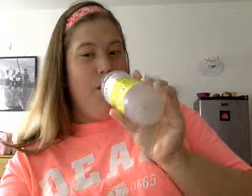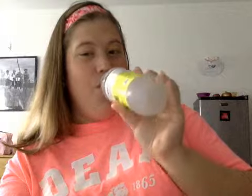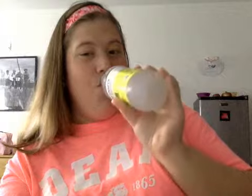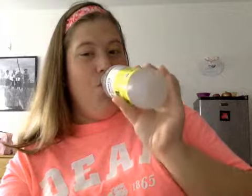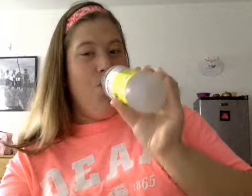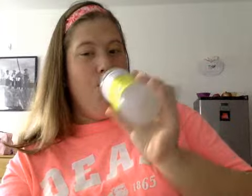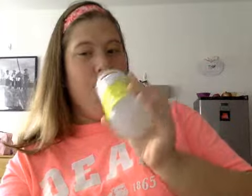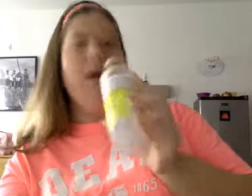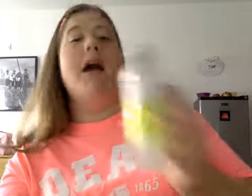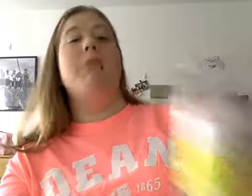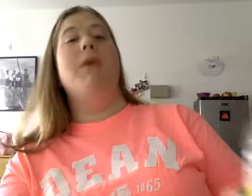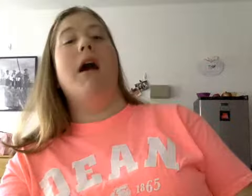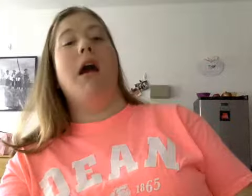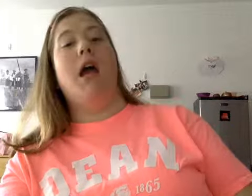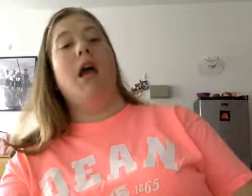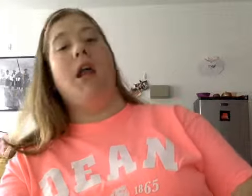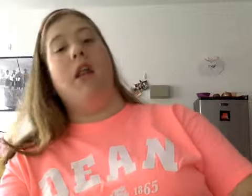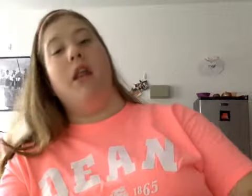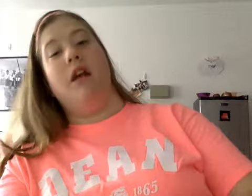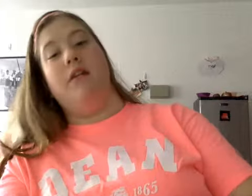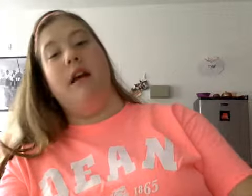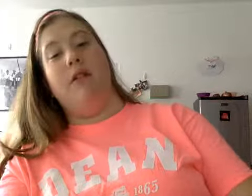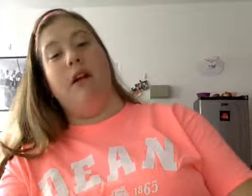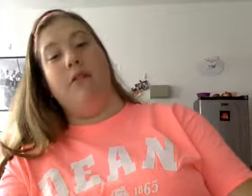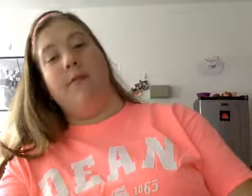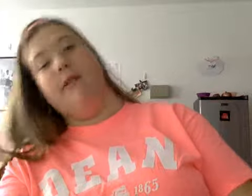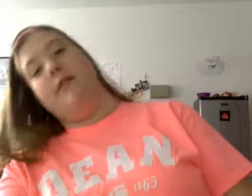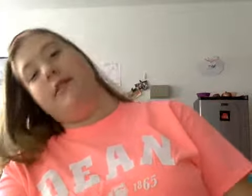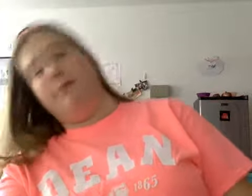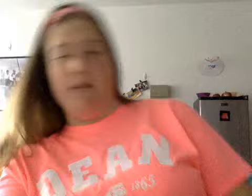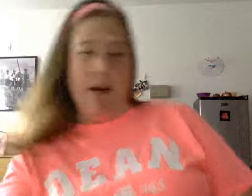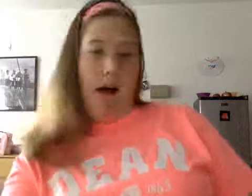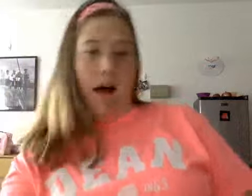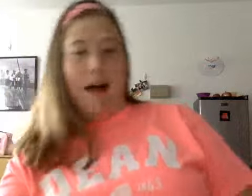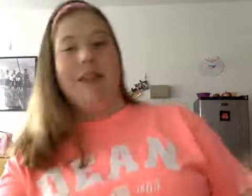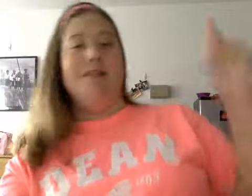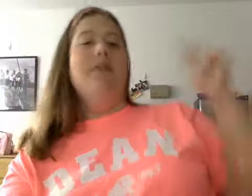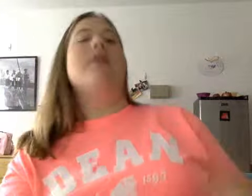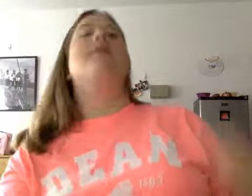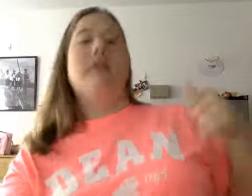and by the next hour I was falling asleep so I had to leave early